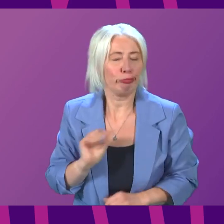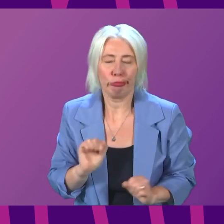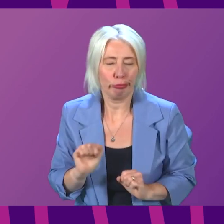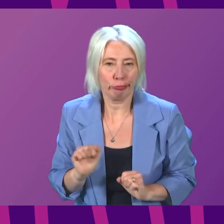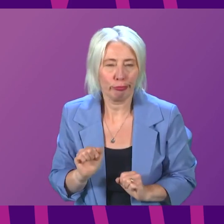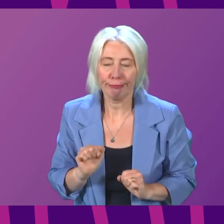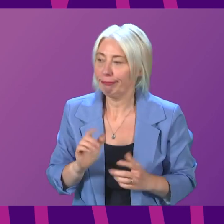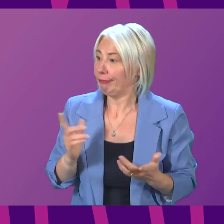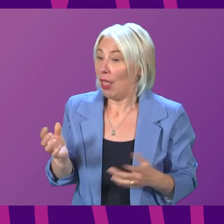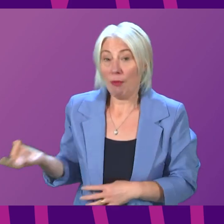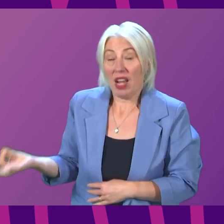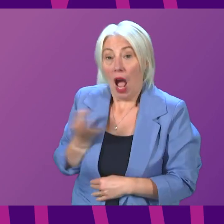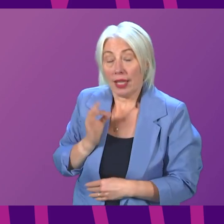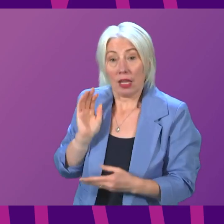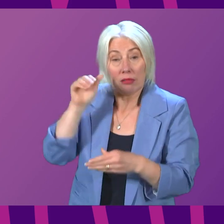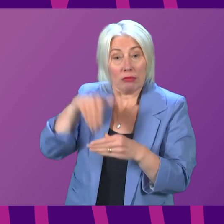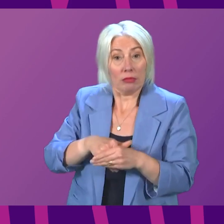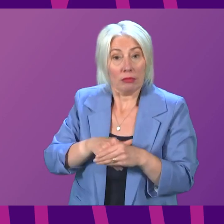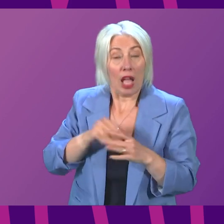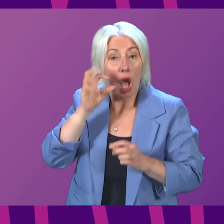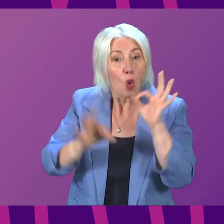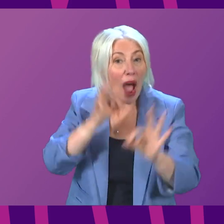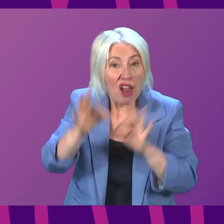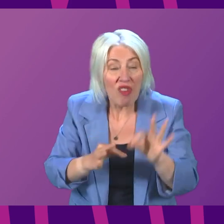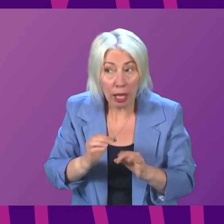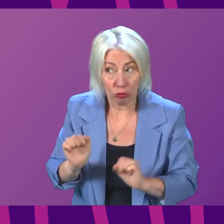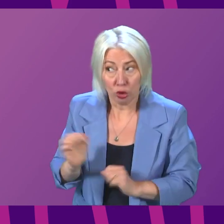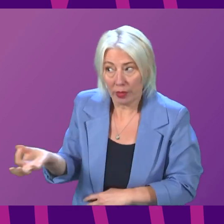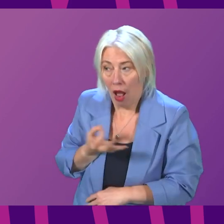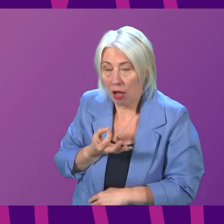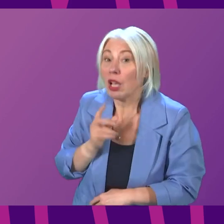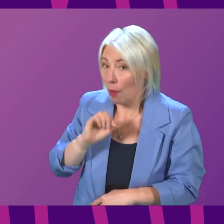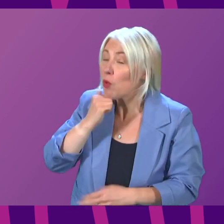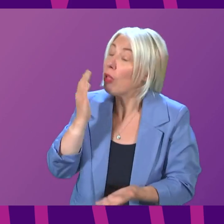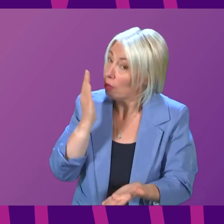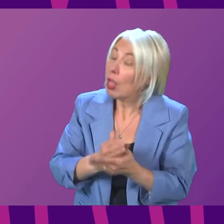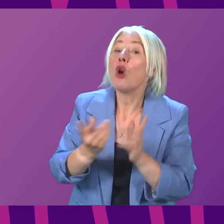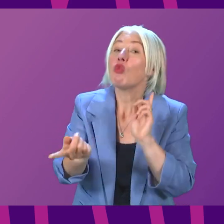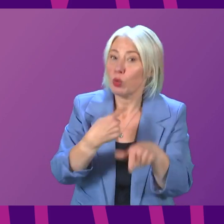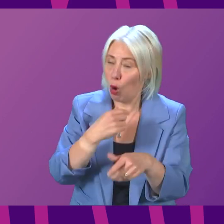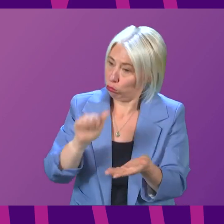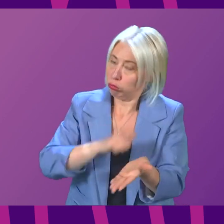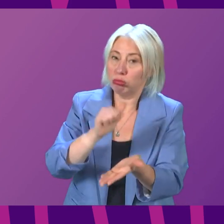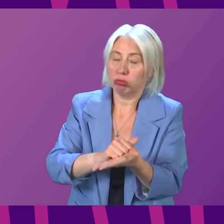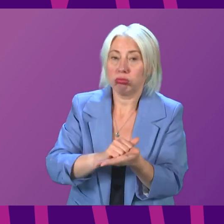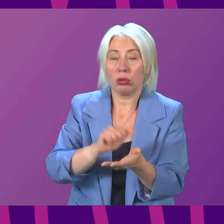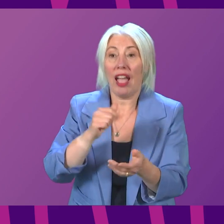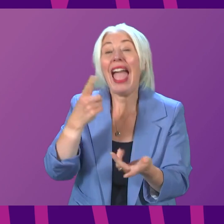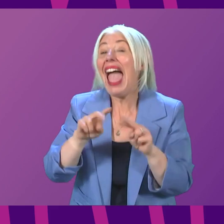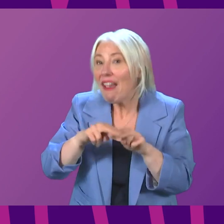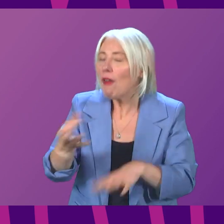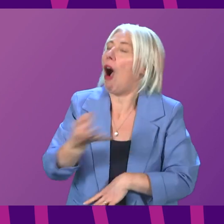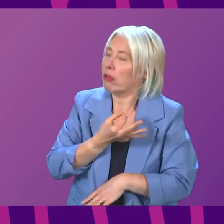approach to participate in the inquiry led by Baroness Kennedy. But, of course, we will respond positively and appropriately, should we do so.